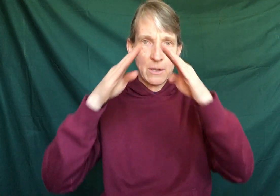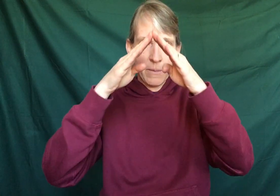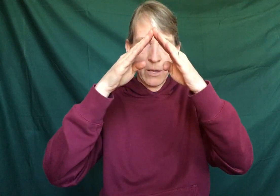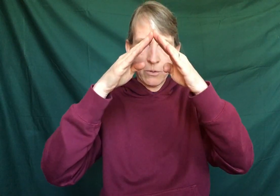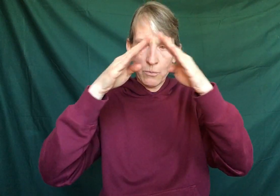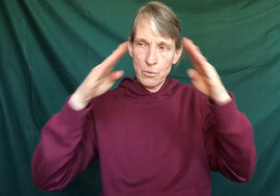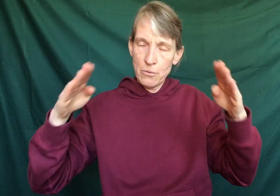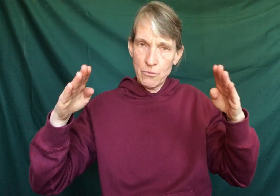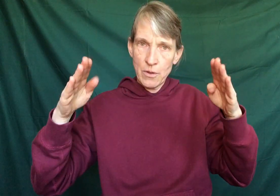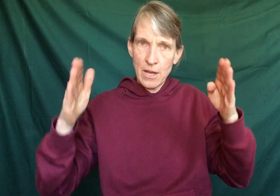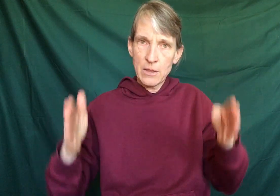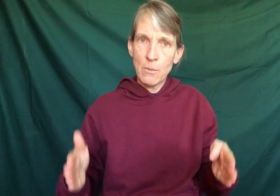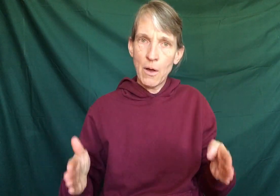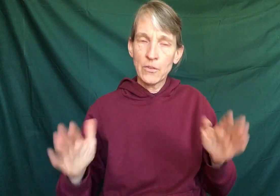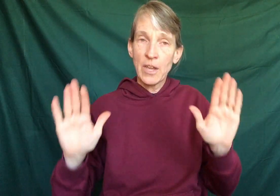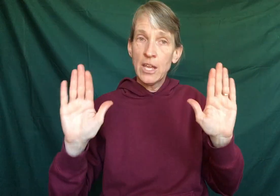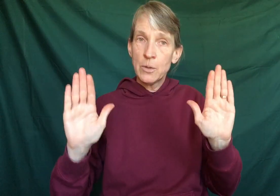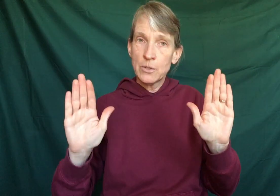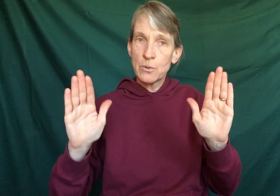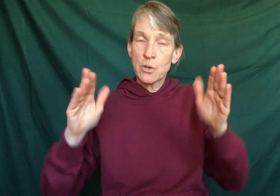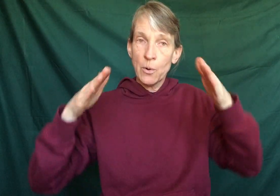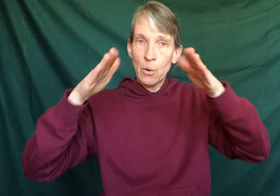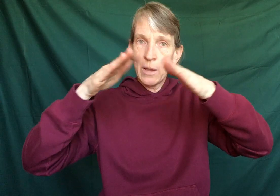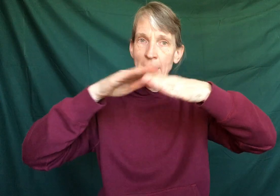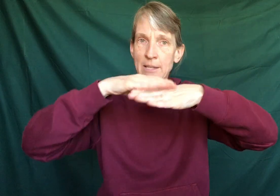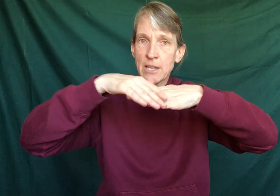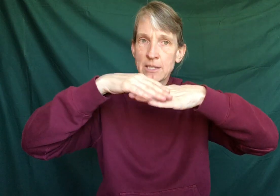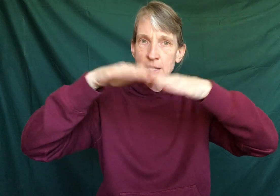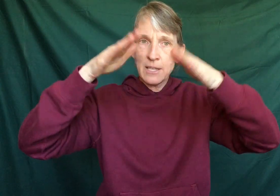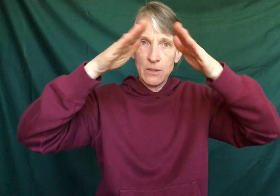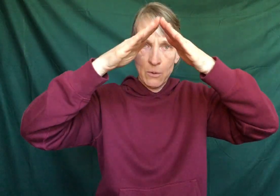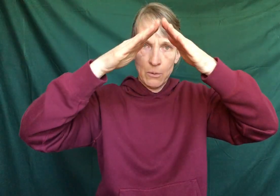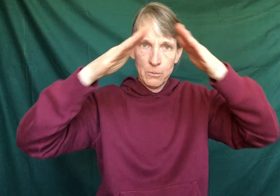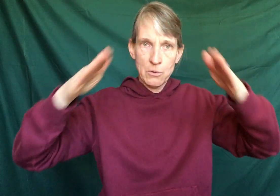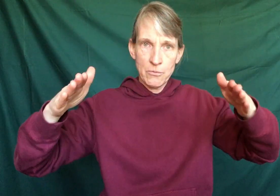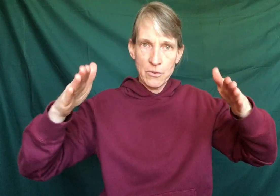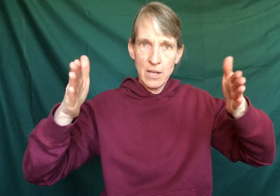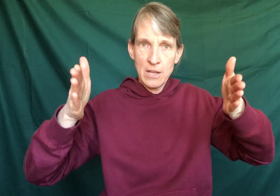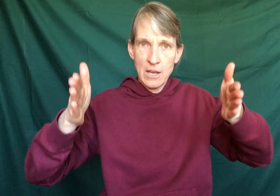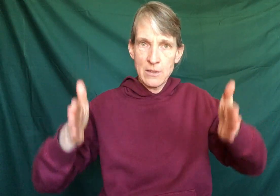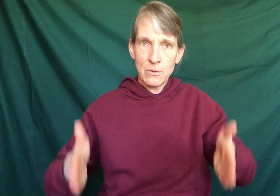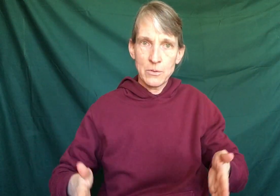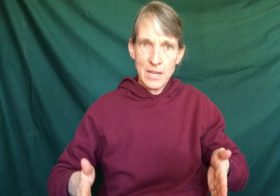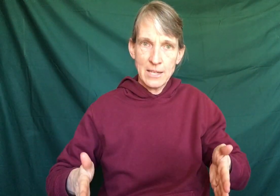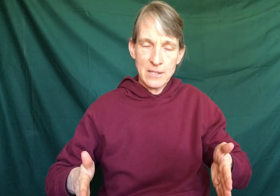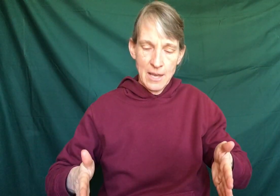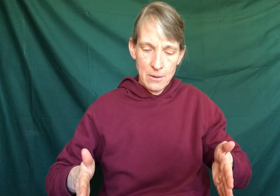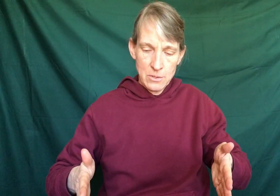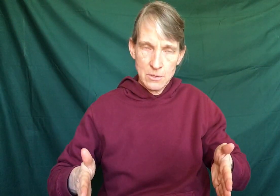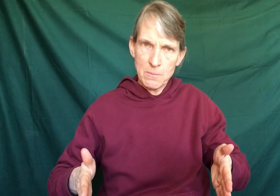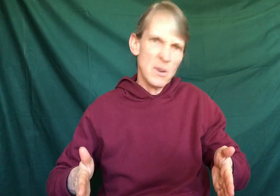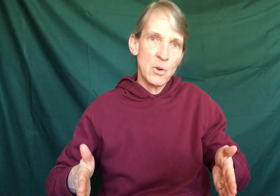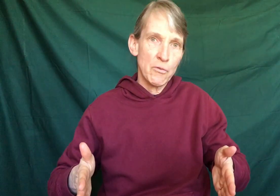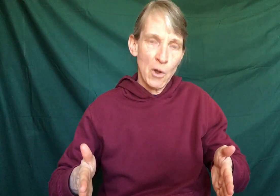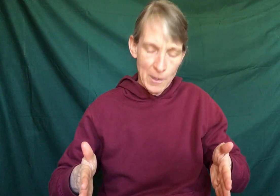Make the roof and the walls. You want to do it with your whole hands, because that's like the whole roof, and the whole sides of the house. But no floor.